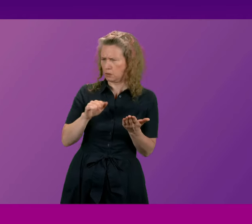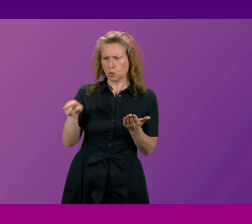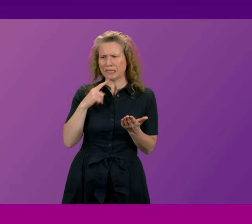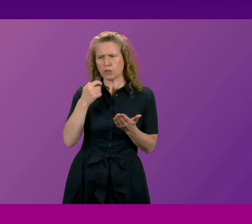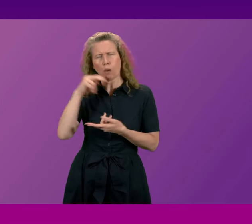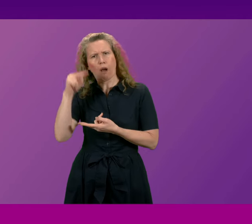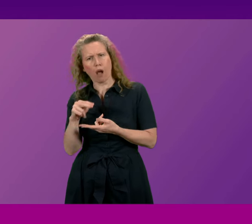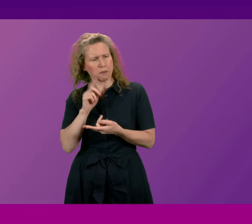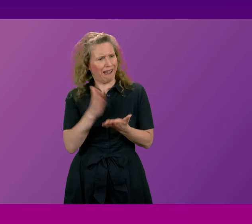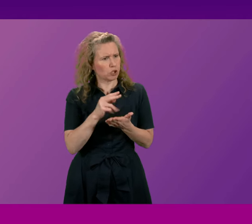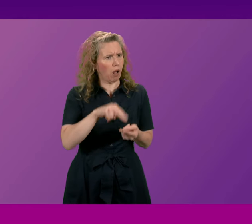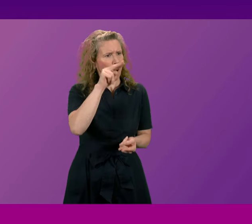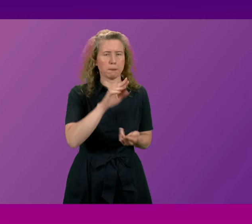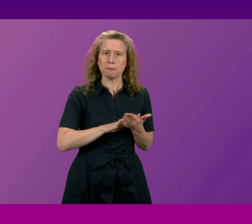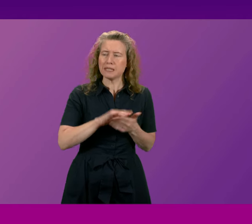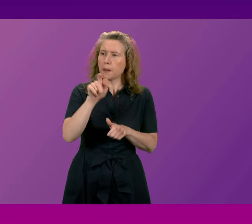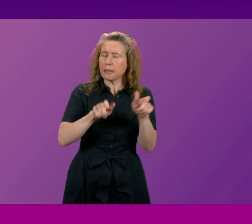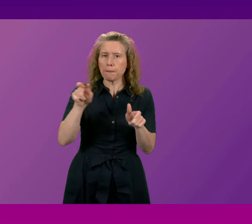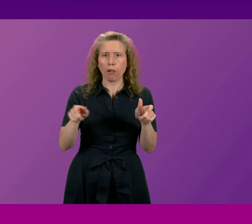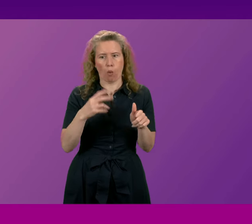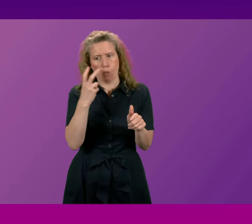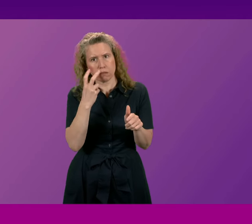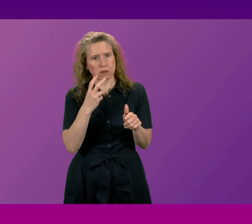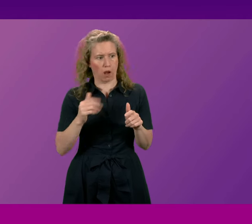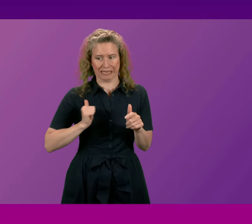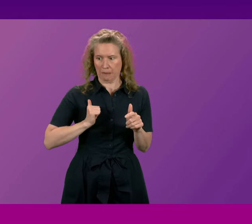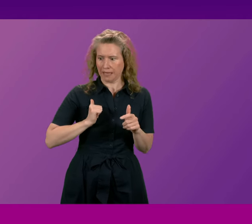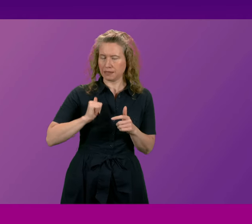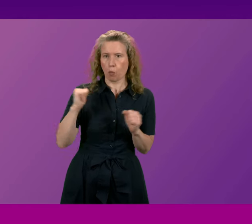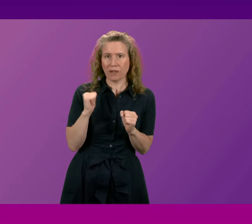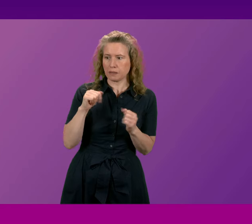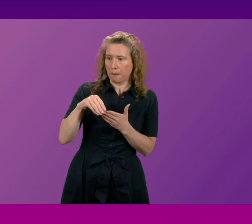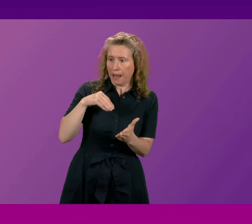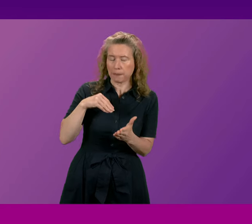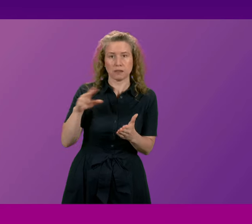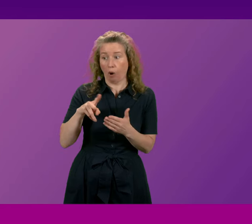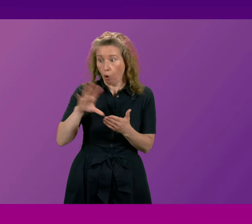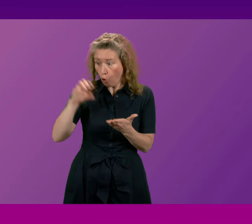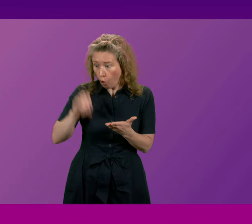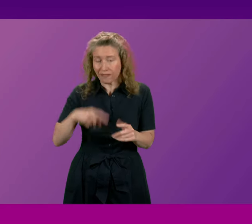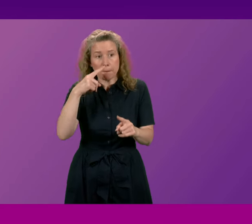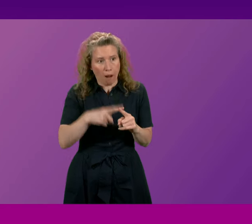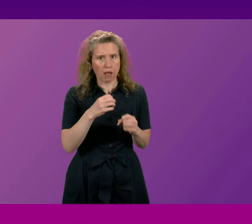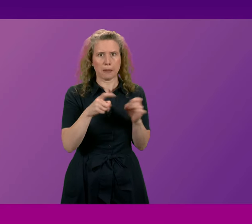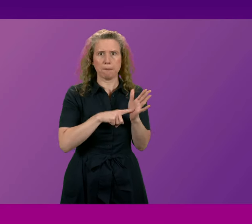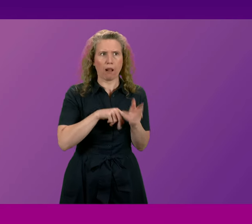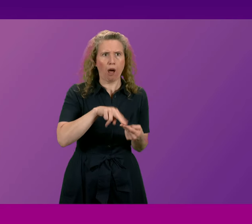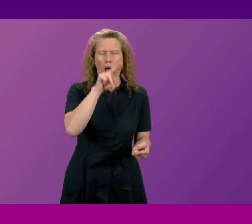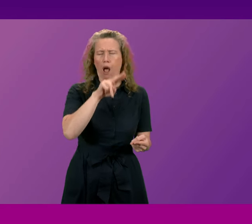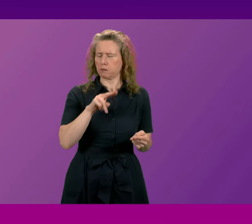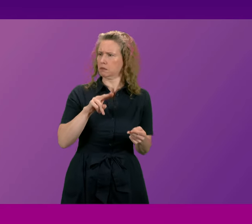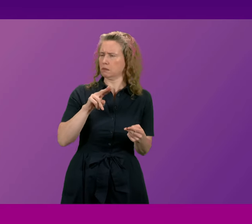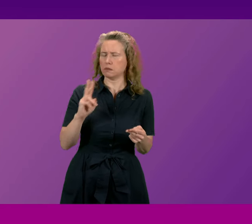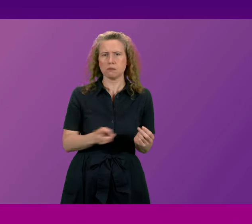that is going to be done to those pensioners as a consequence so I don't underestimate the scale of the difficulty if there was